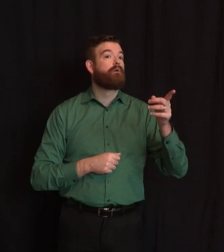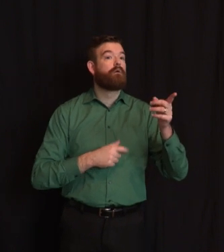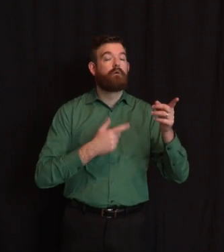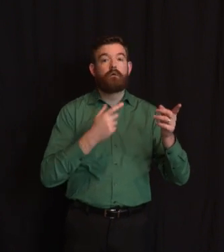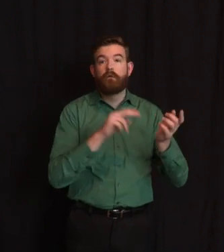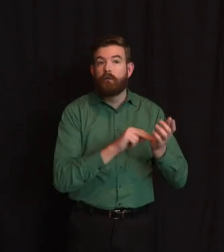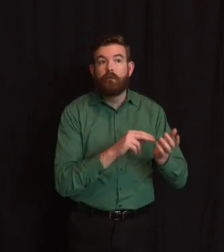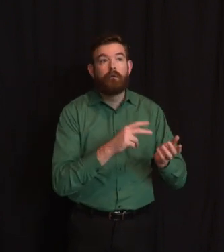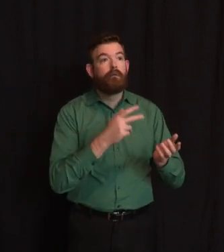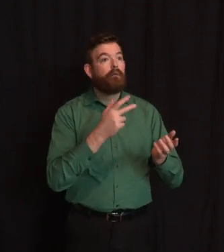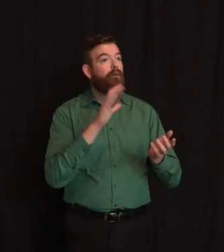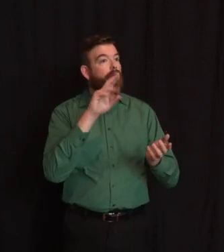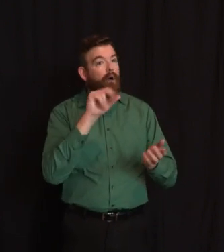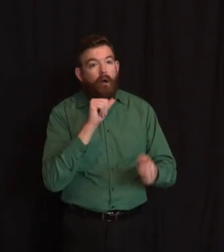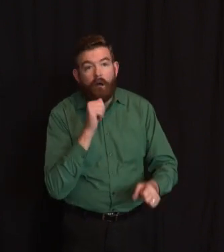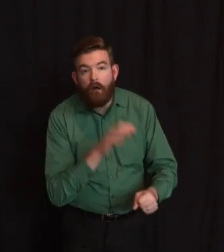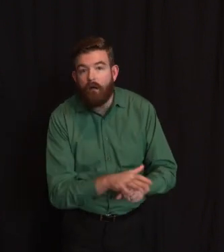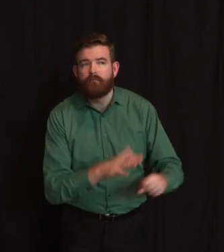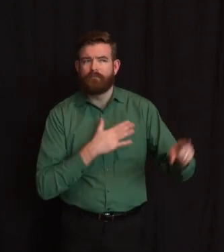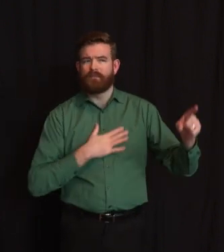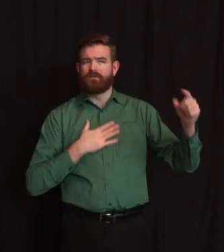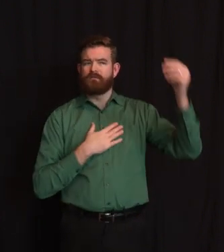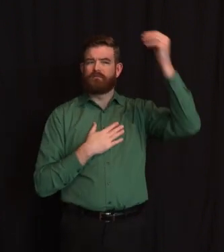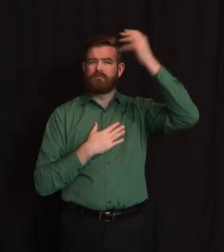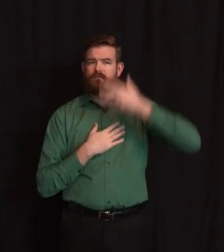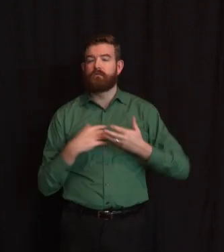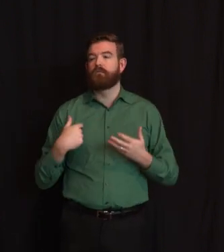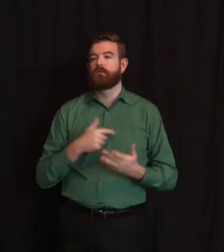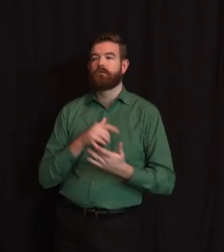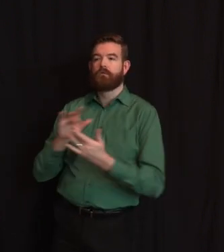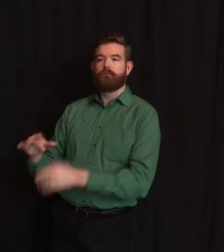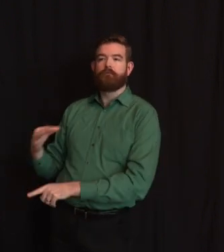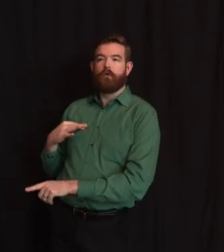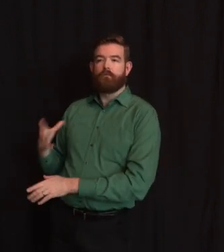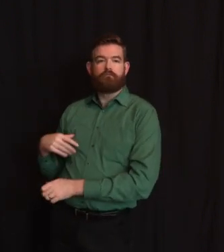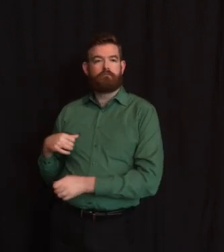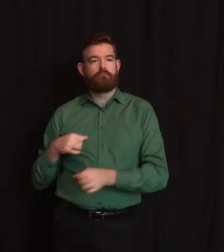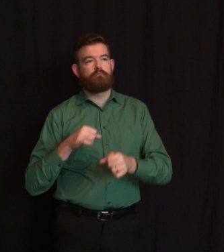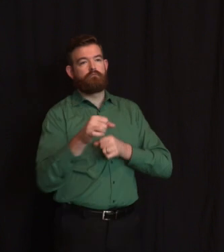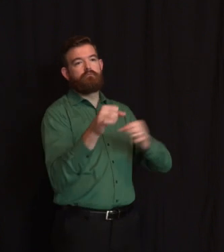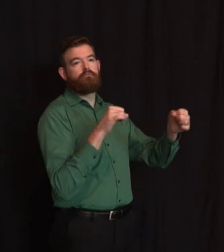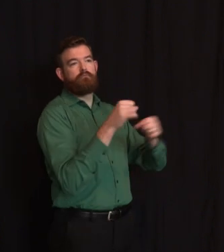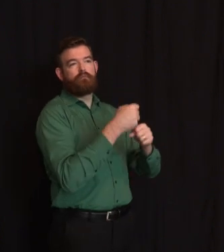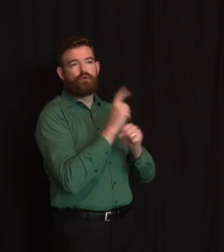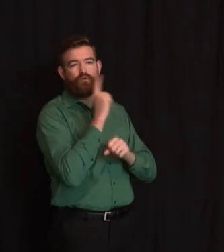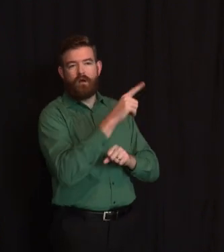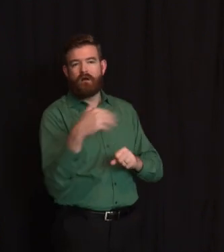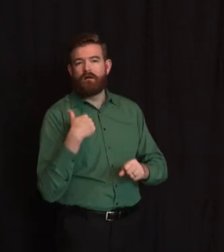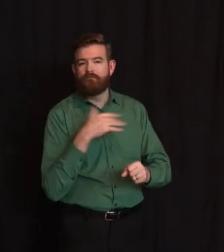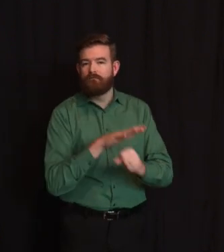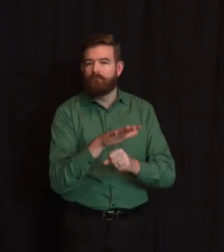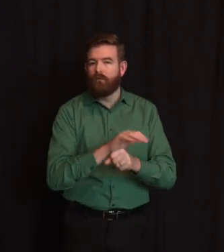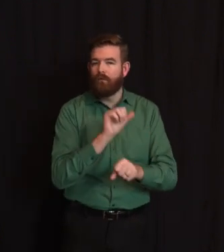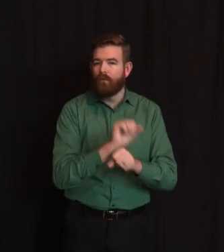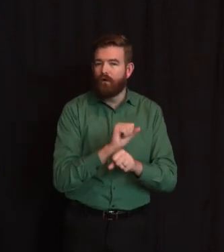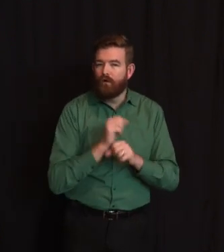and bathing and changing and making sure that the basic needs are taken care of. We're sending in names